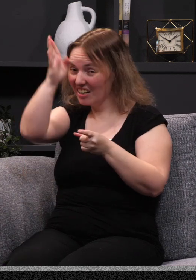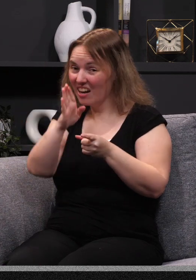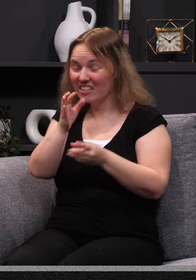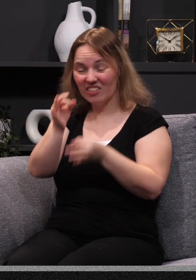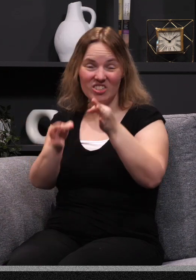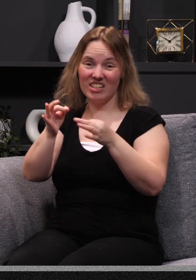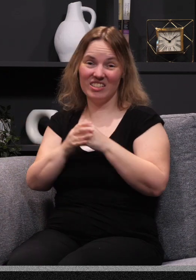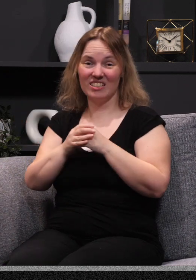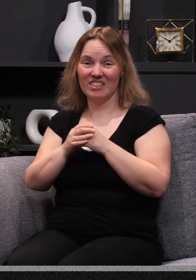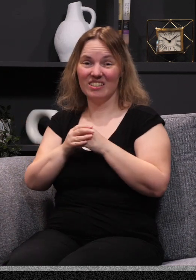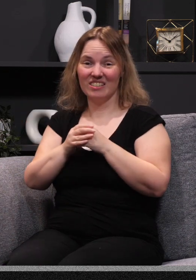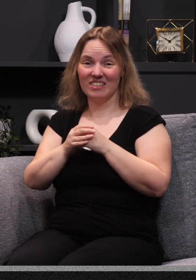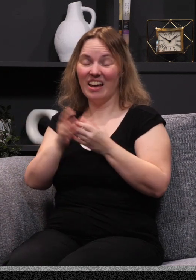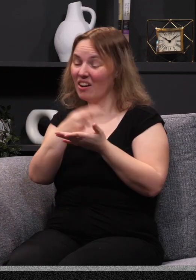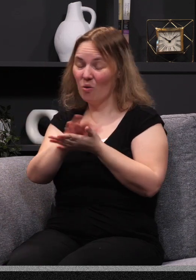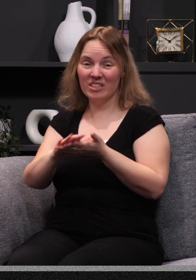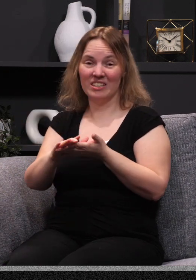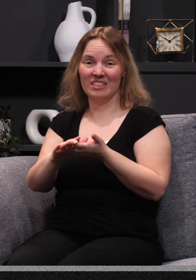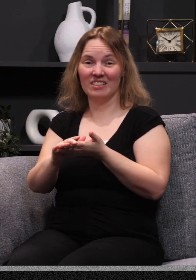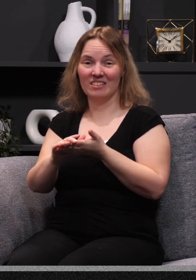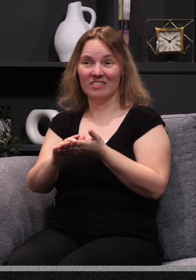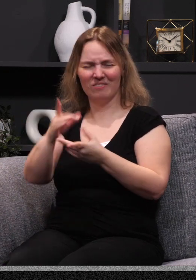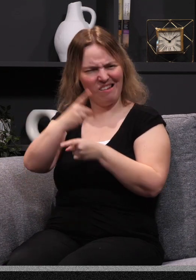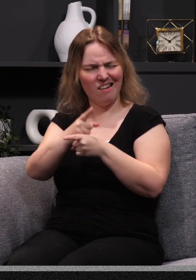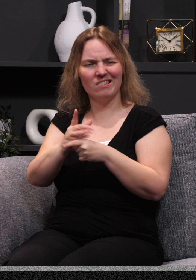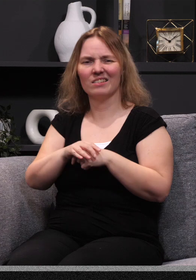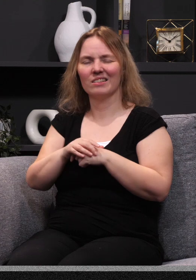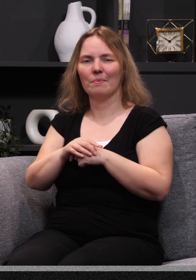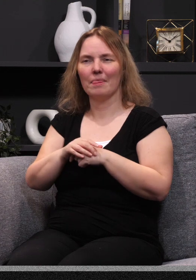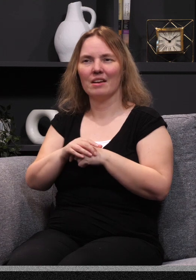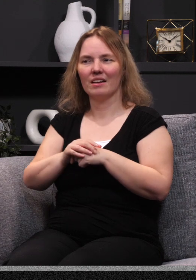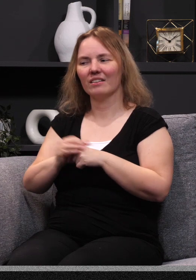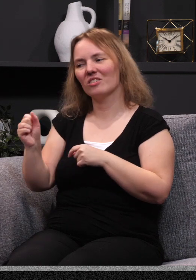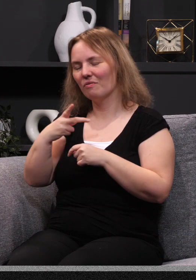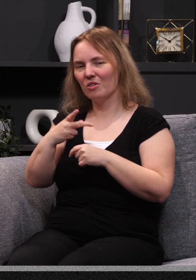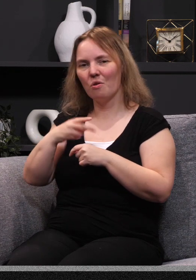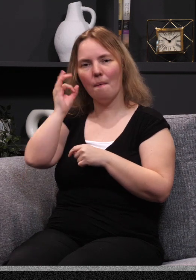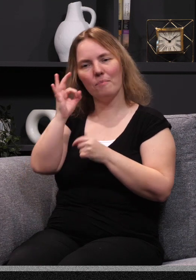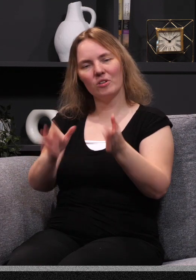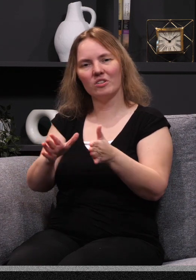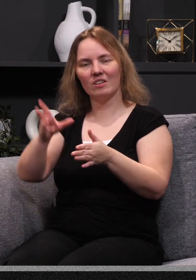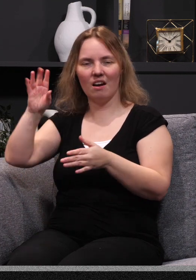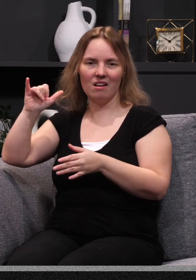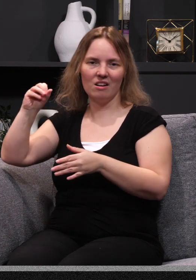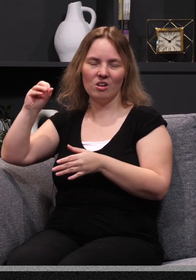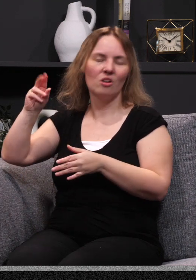but he's also just. He's also holy, right? In fact, there's a few preachers on YouTube you see